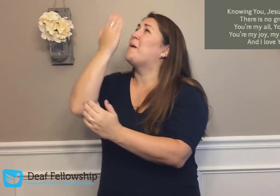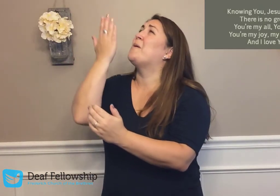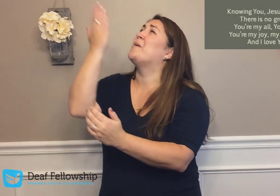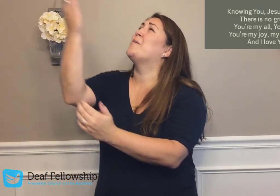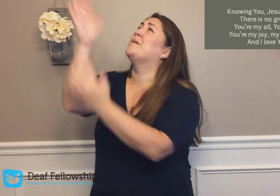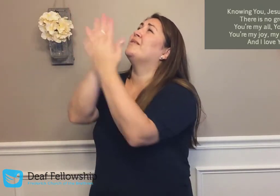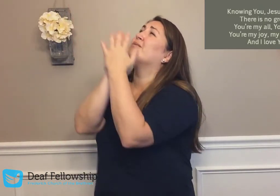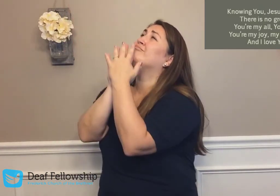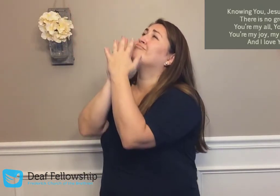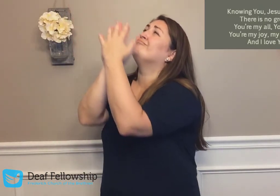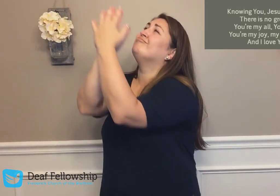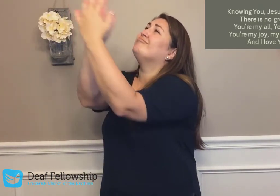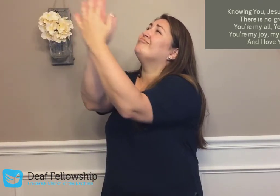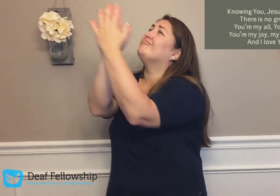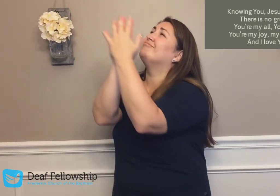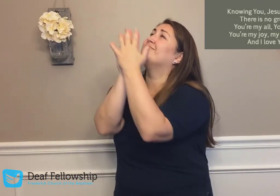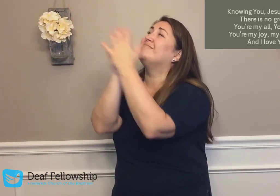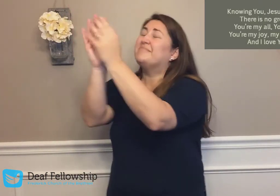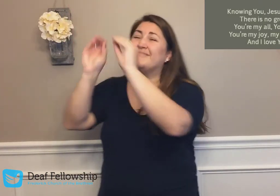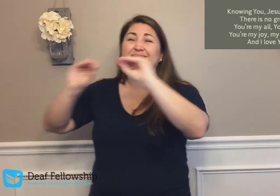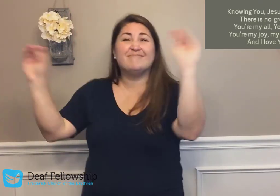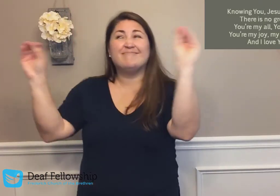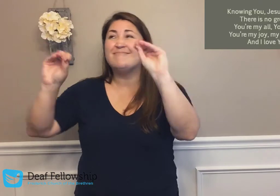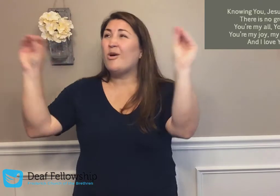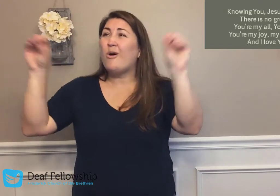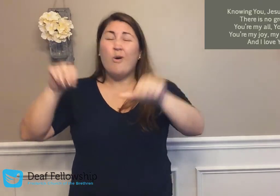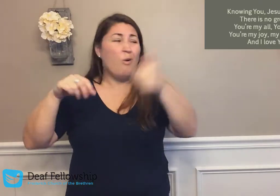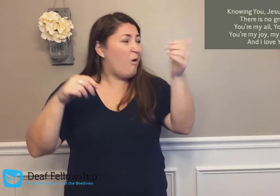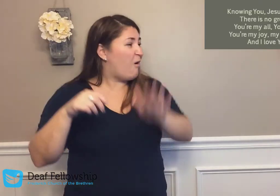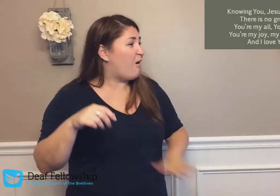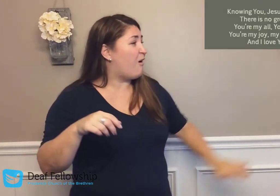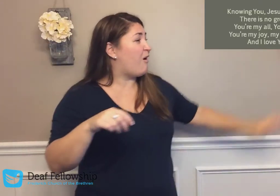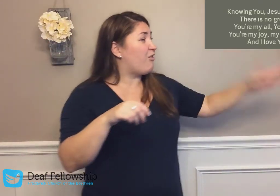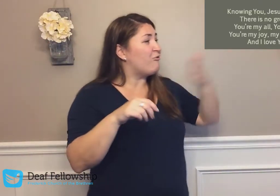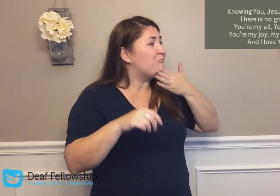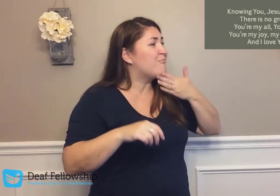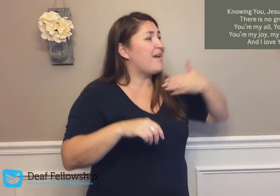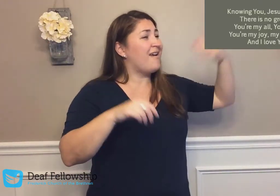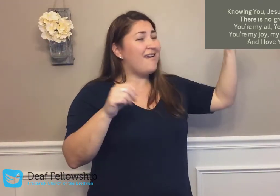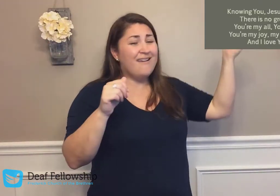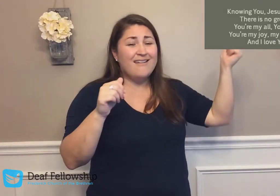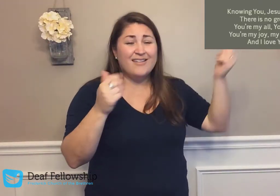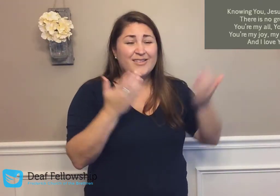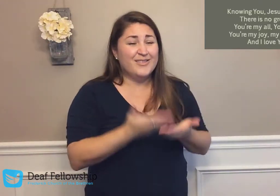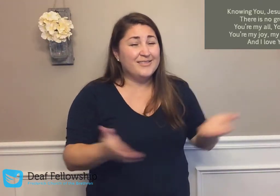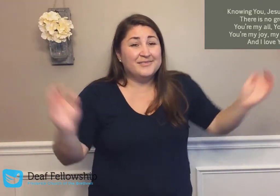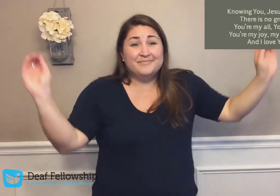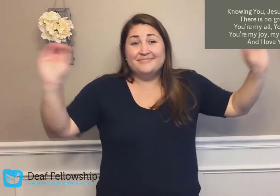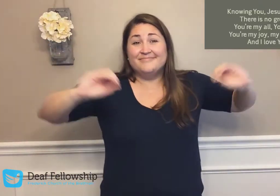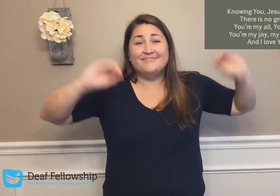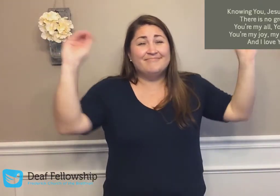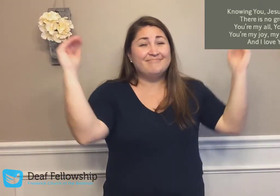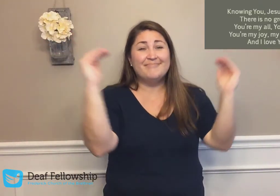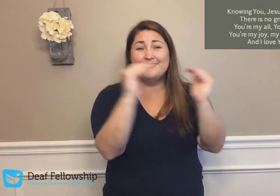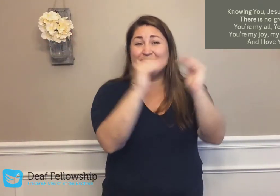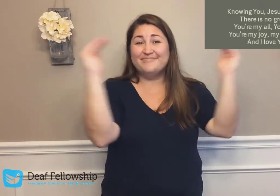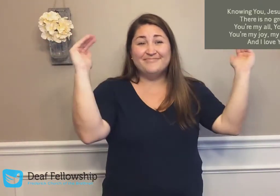You, there is no greater thing